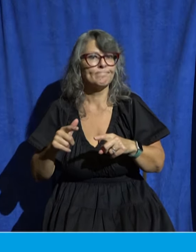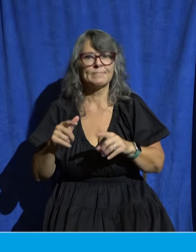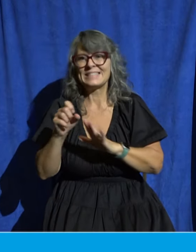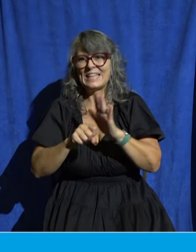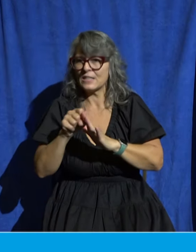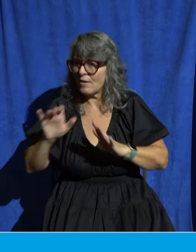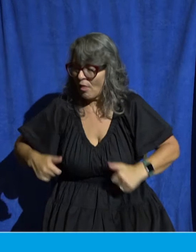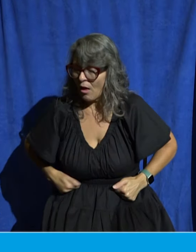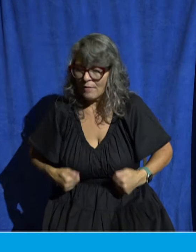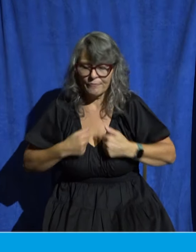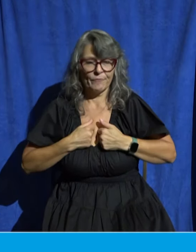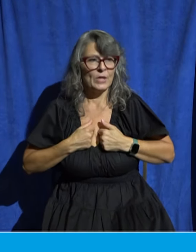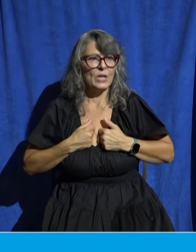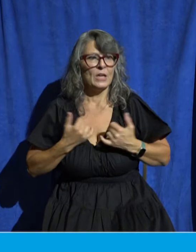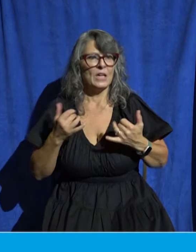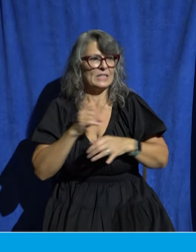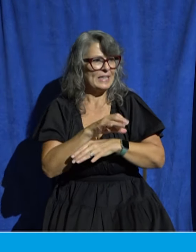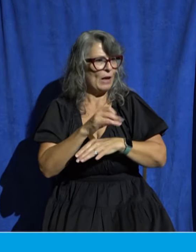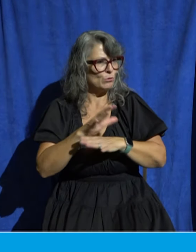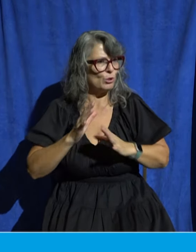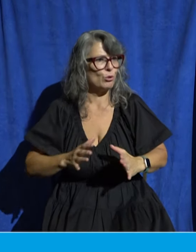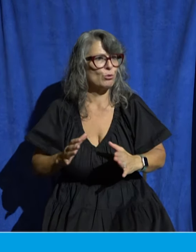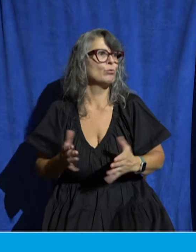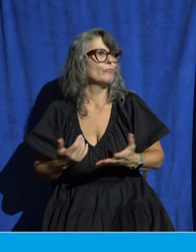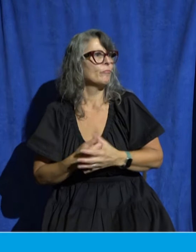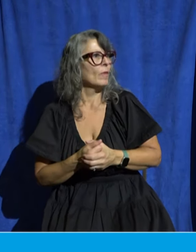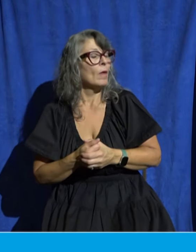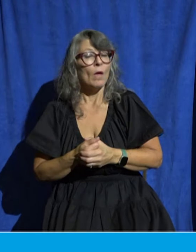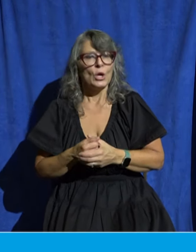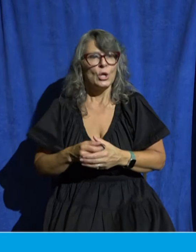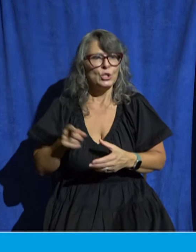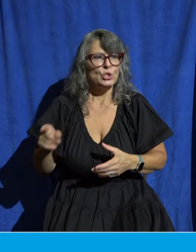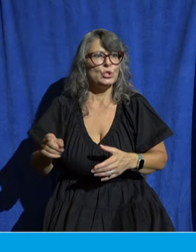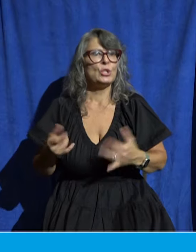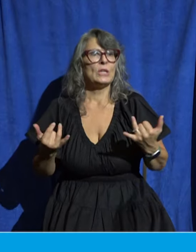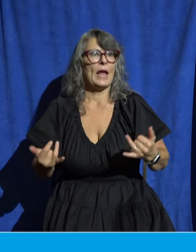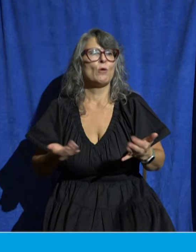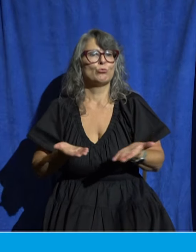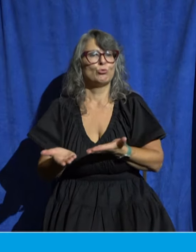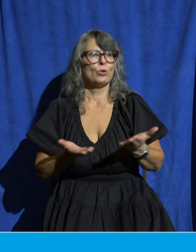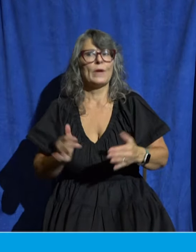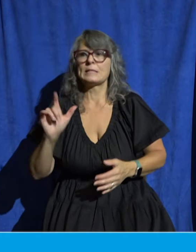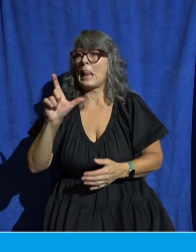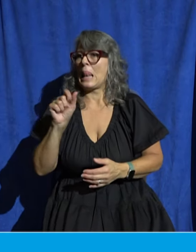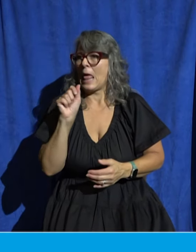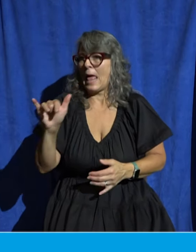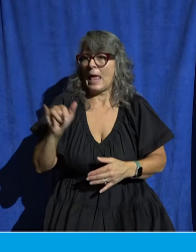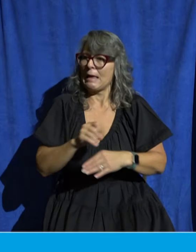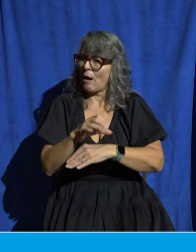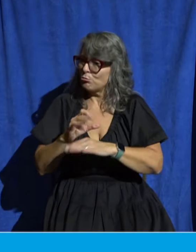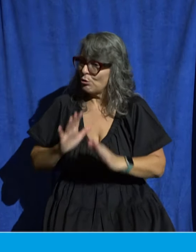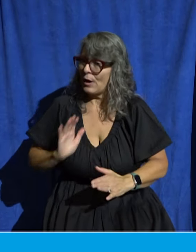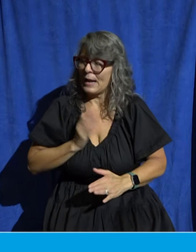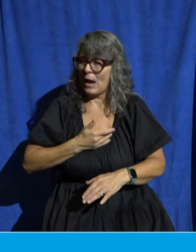and now she serves as a lay counselor in our church offering care and support to those in need and she's getting her masters in counseling